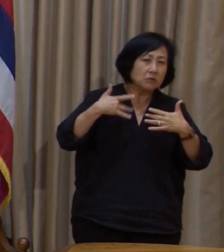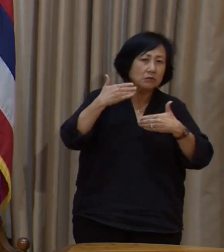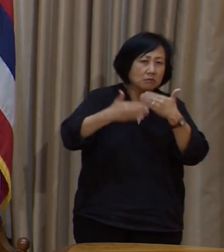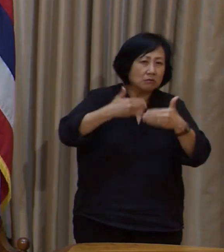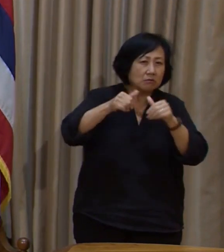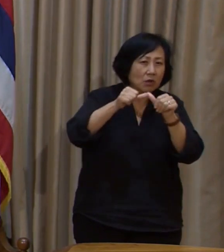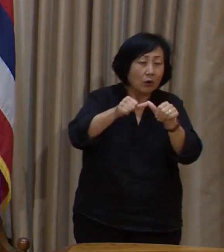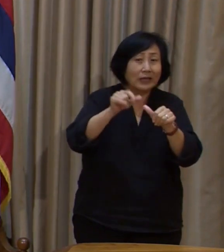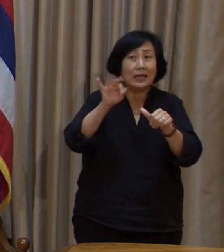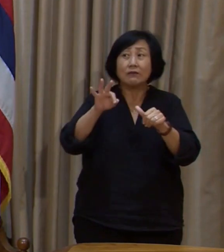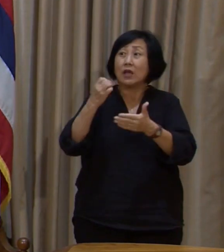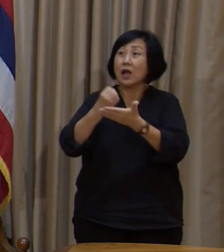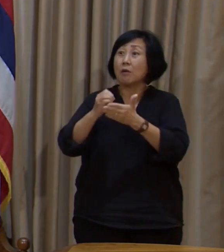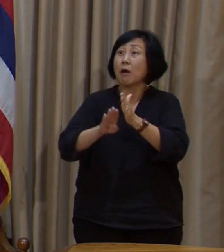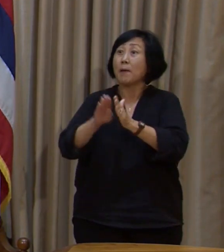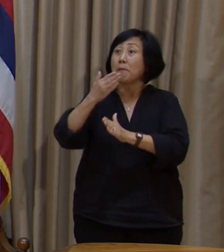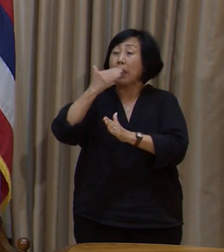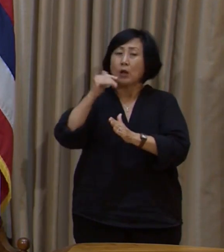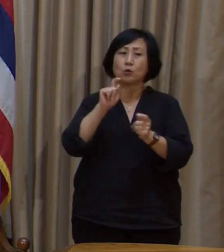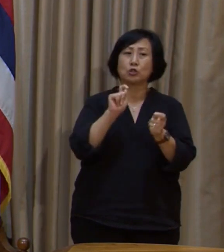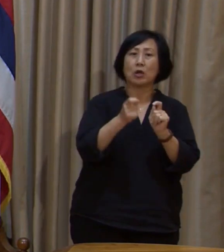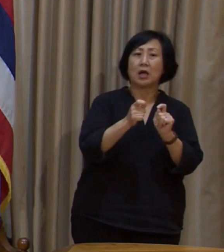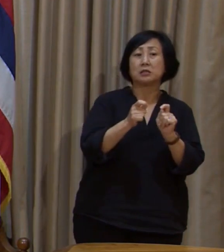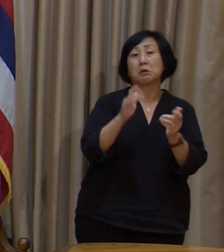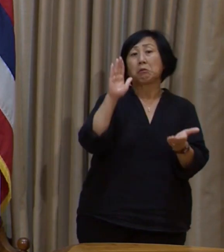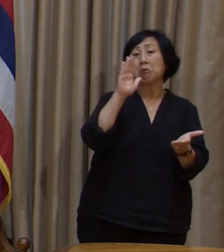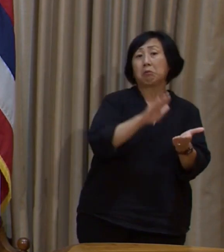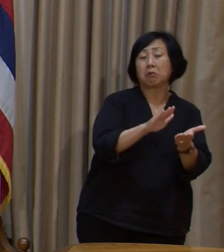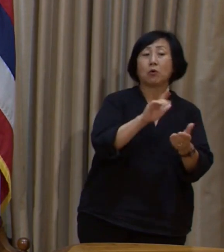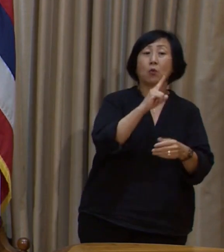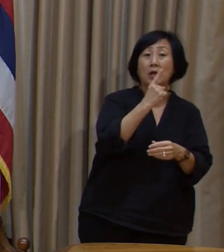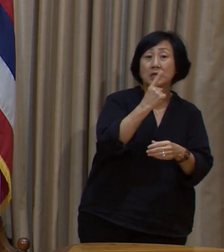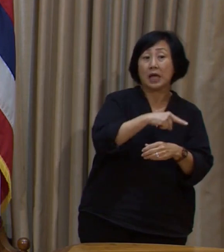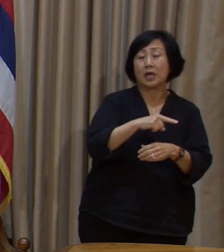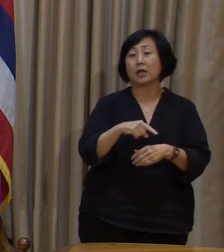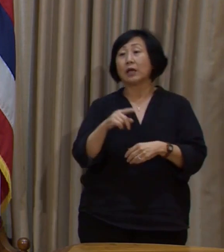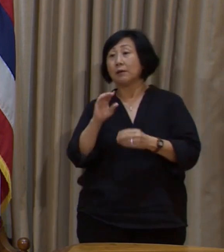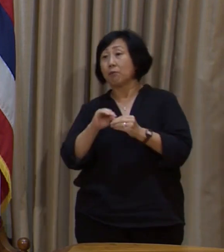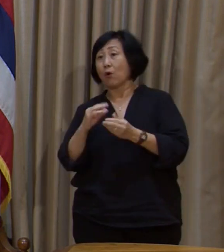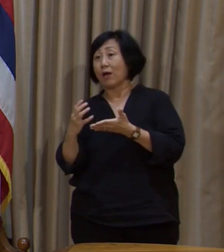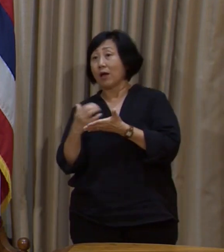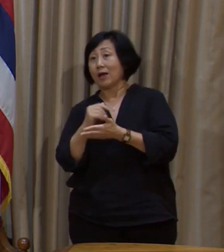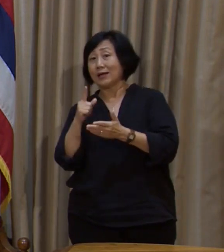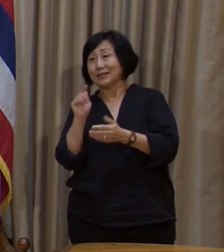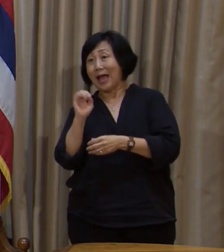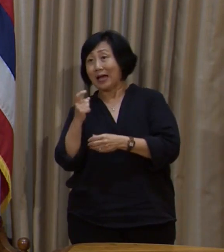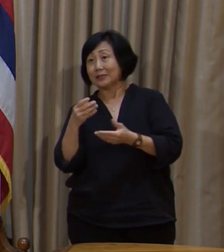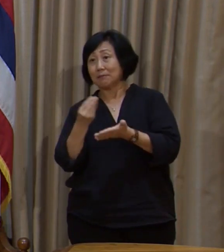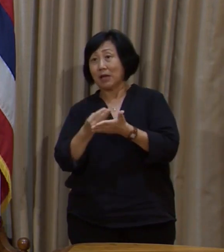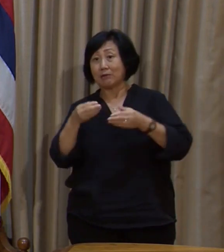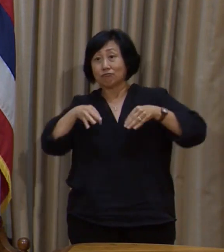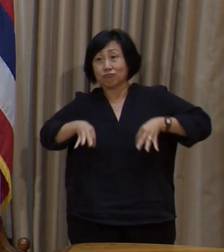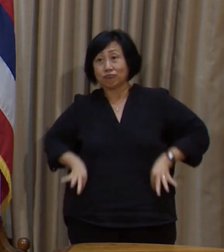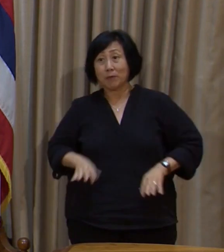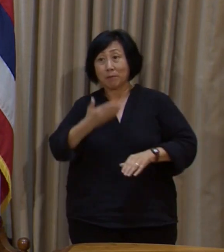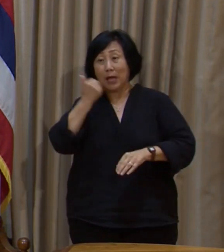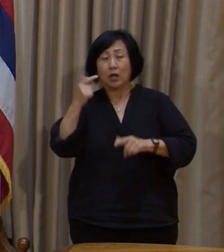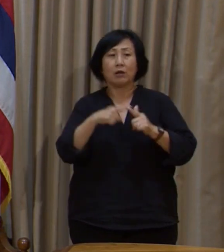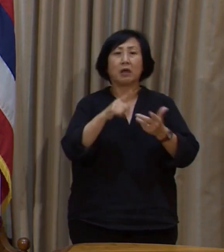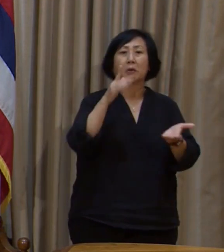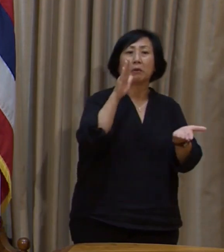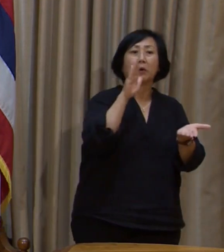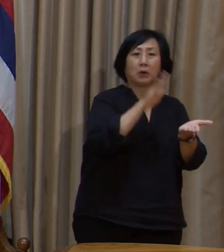adjust as the economy recovers and tax revenues increases. The furlough will be